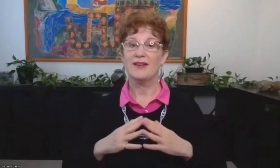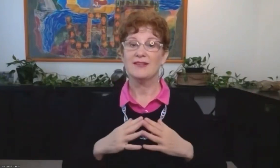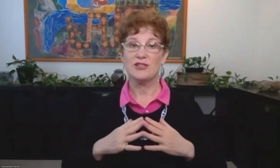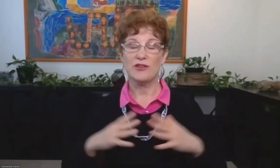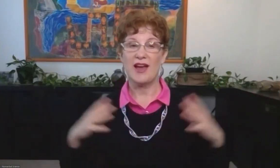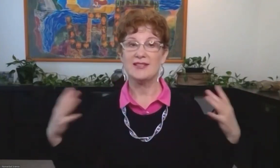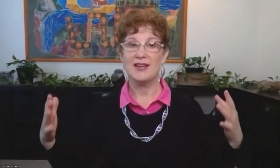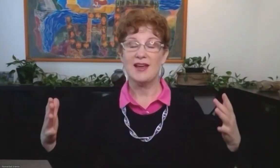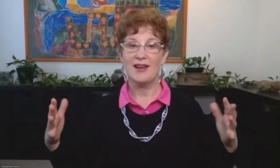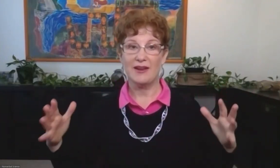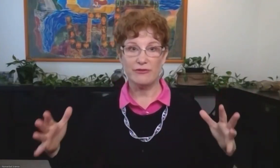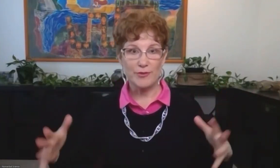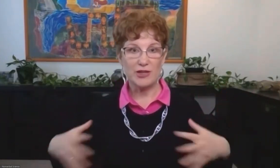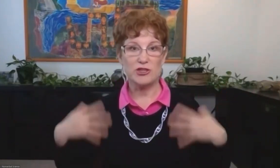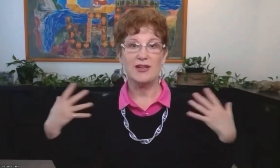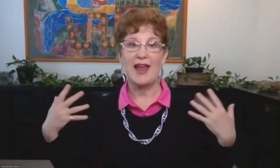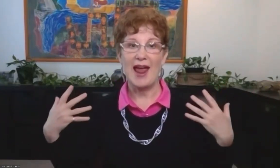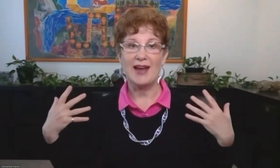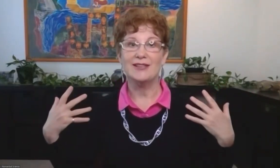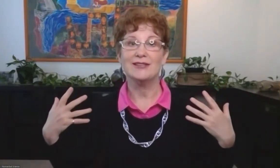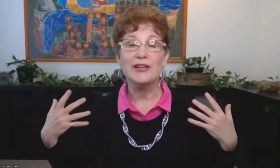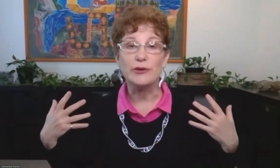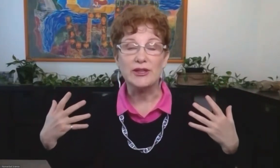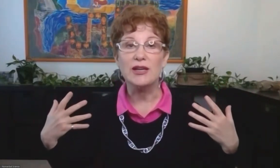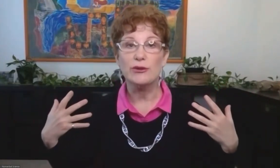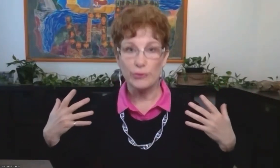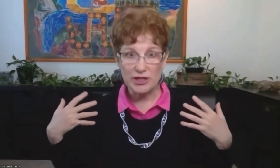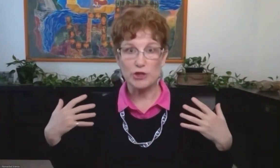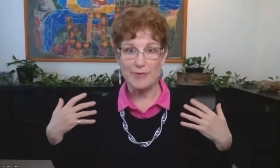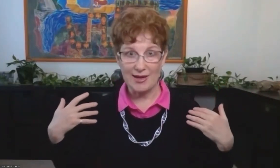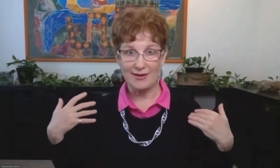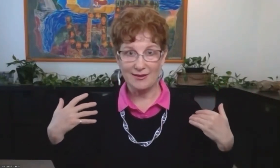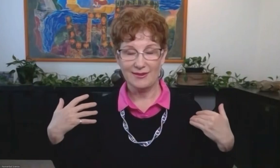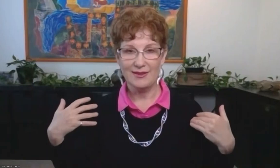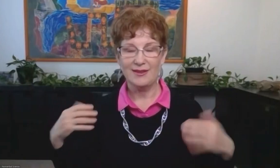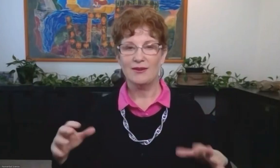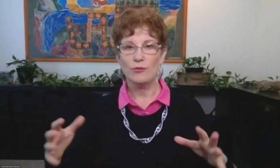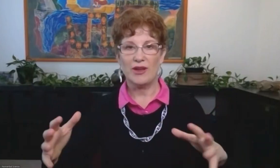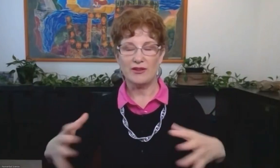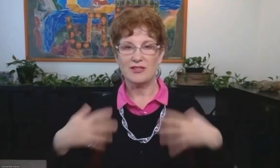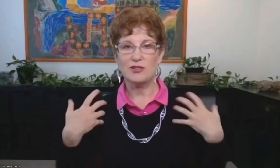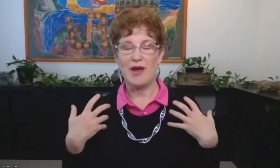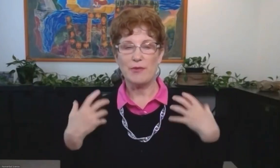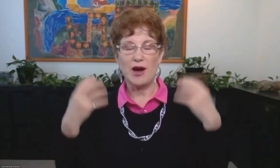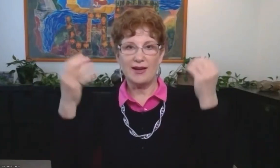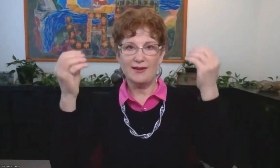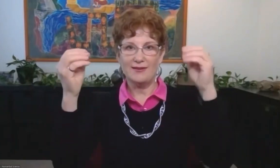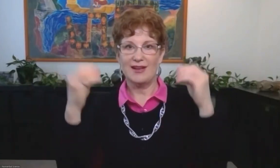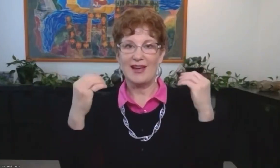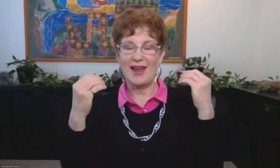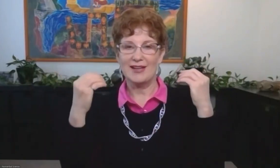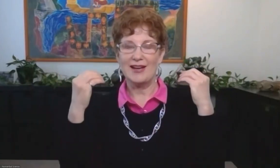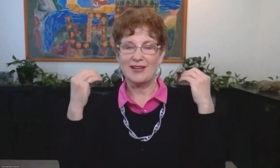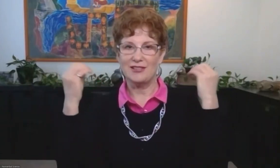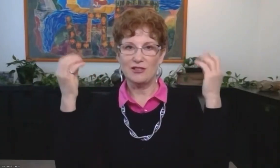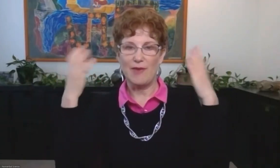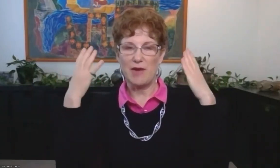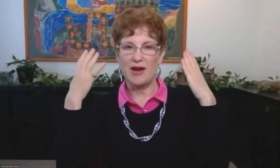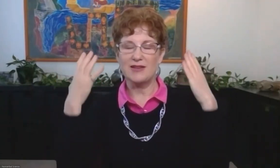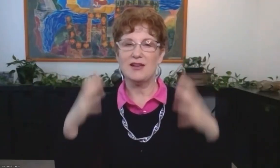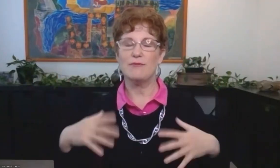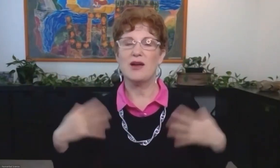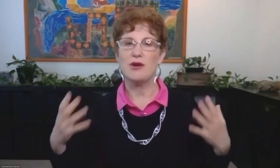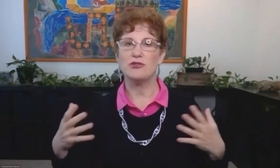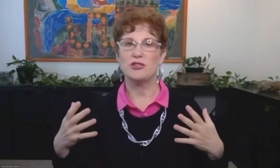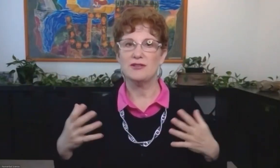so that information can literally reach me, whether it's to my body, again, connected